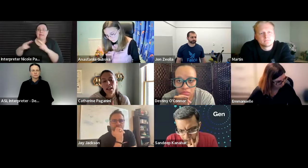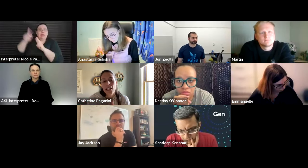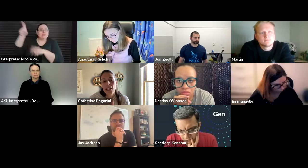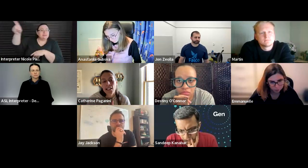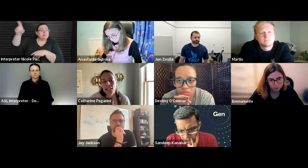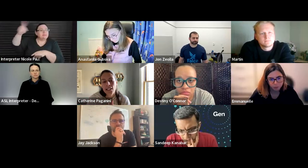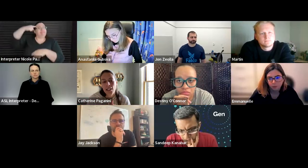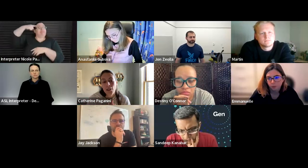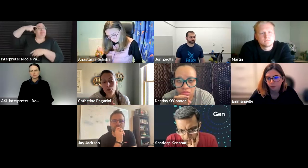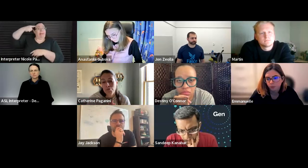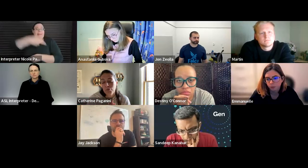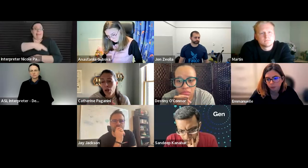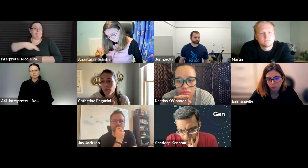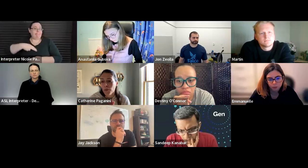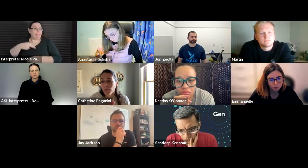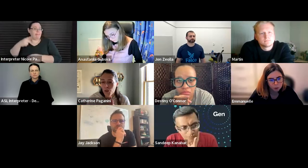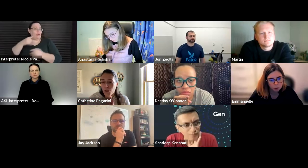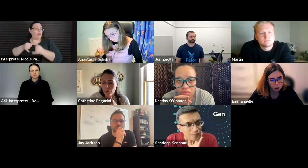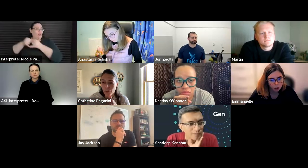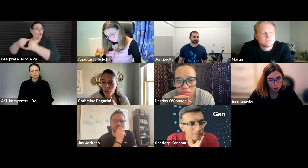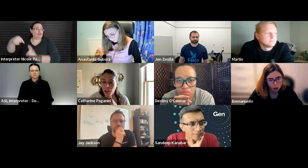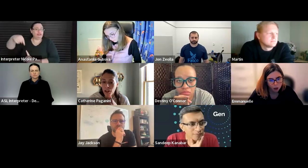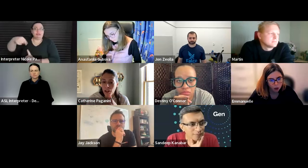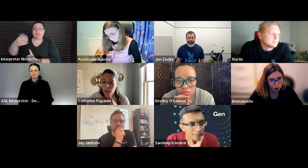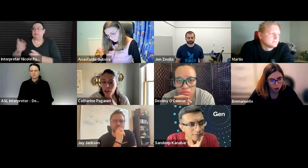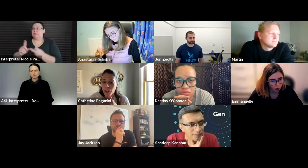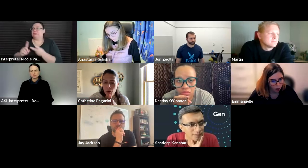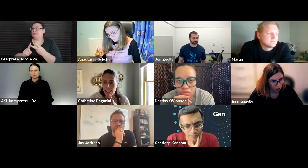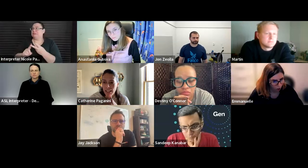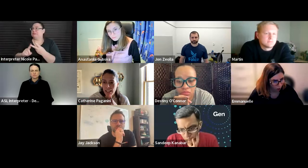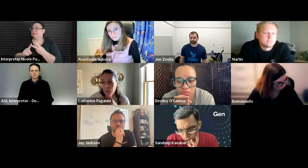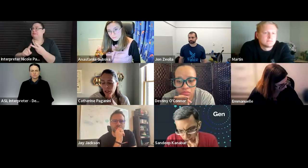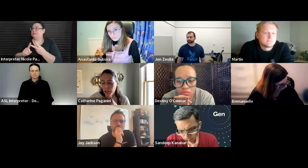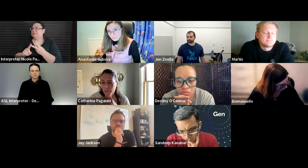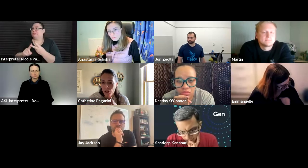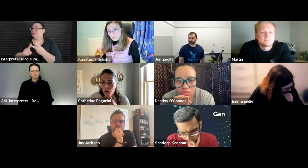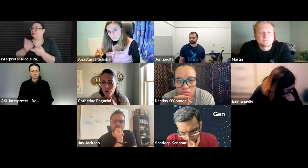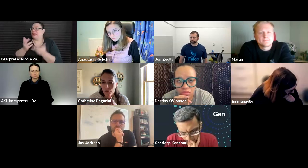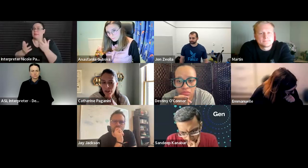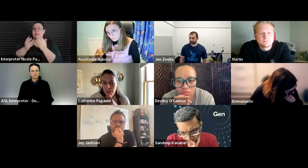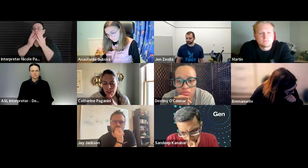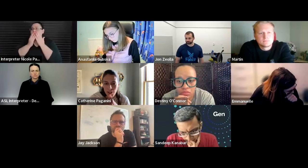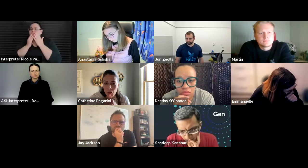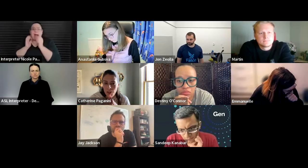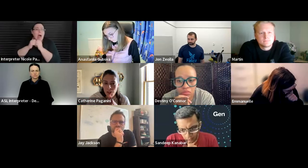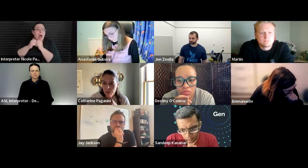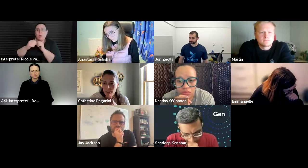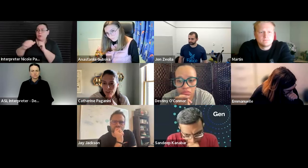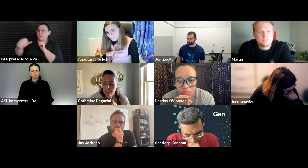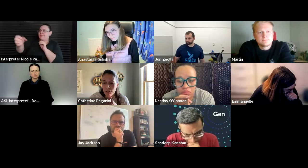uh and uh probably also kind of figure out how we select a company so